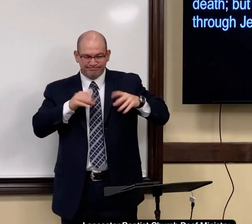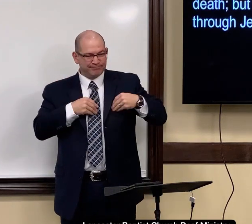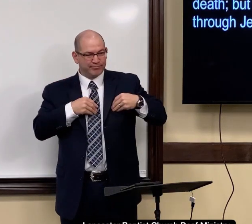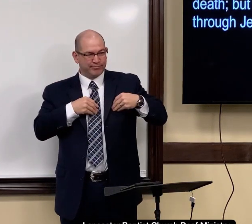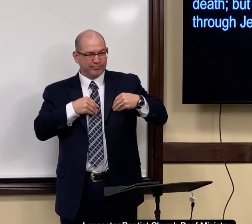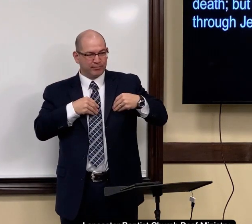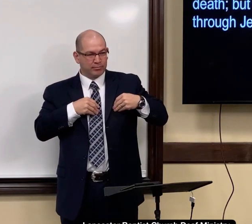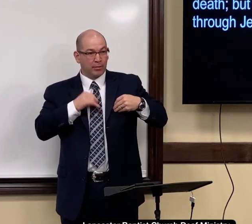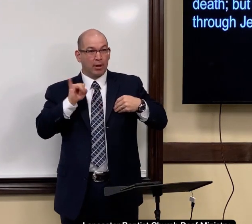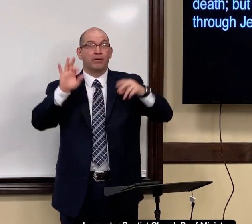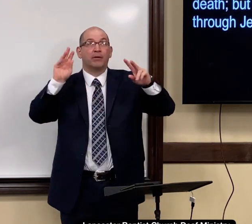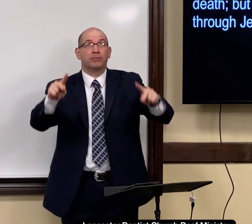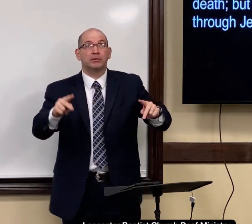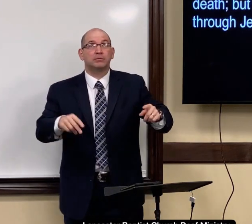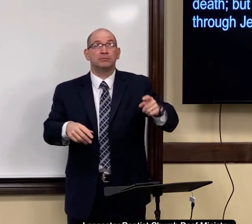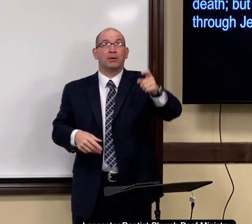you must accept jesus christ